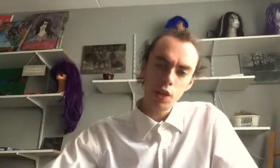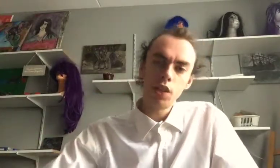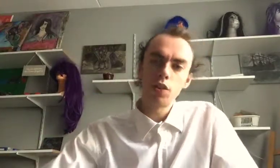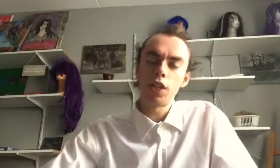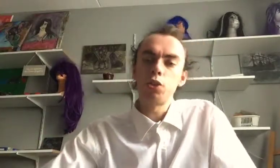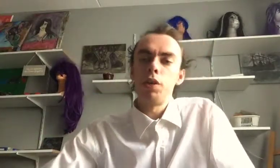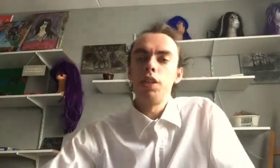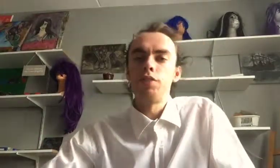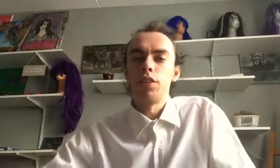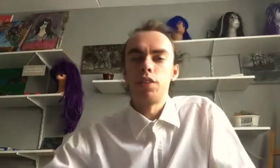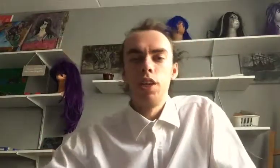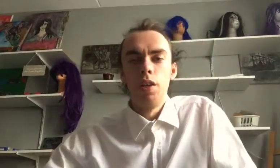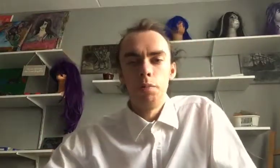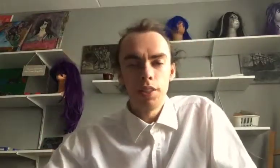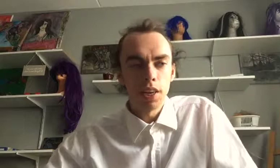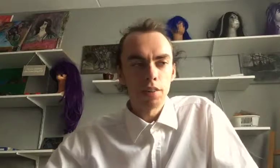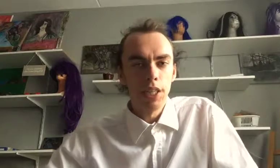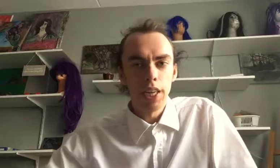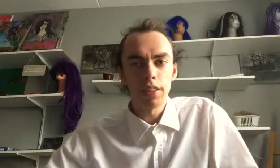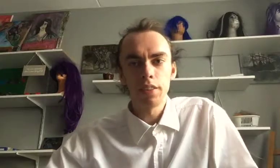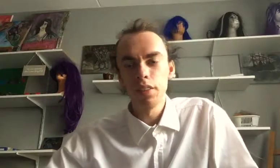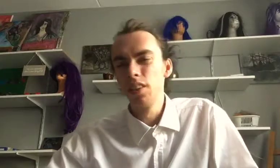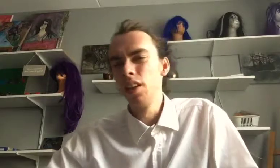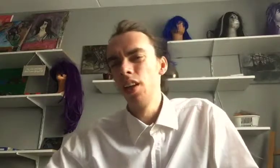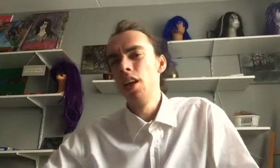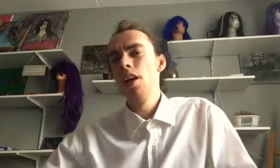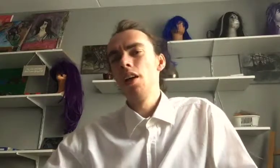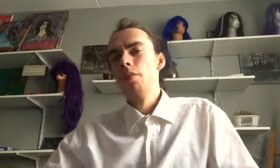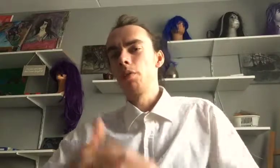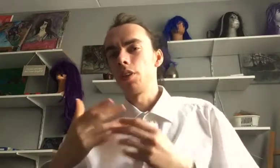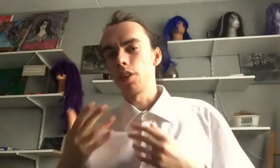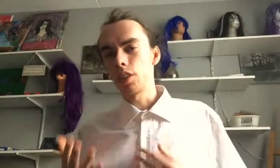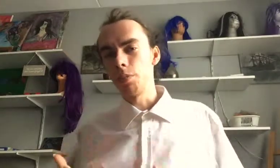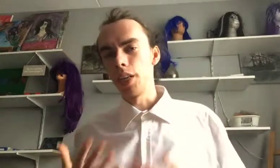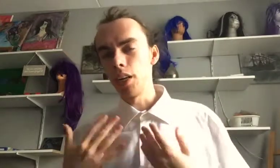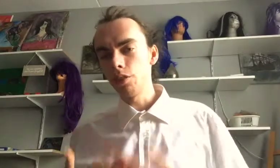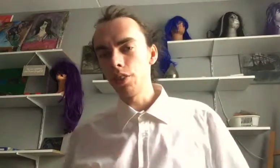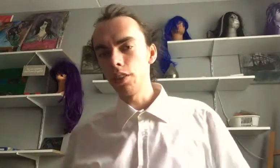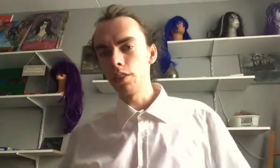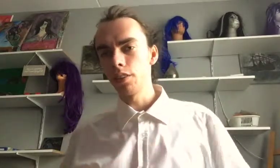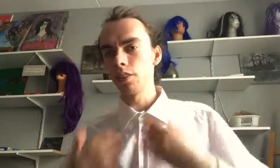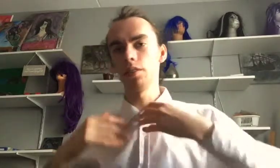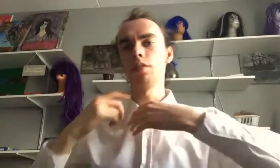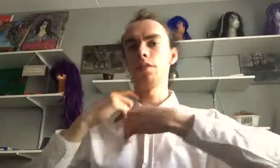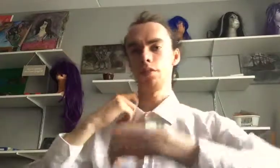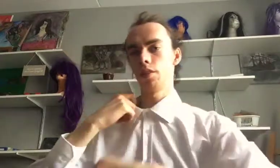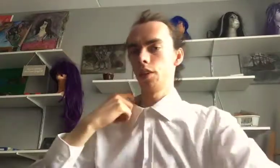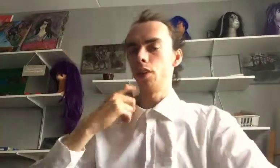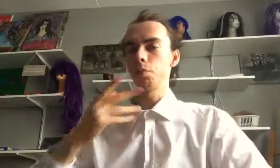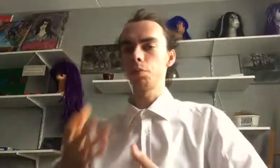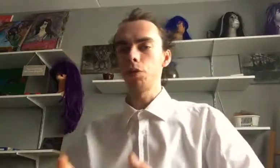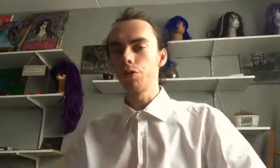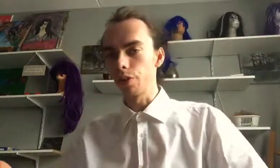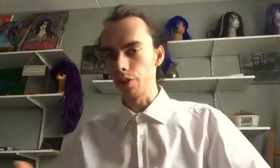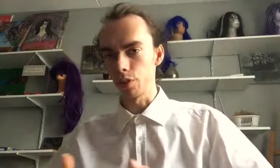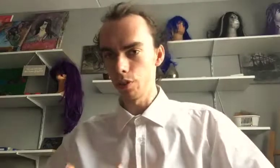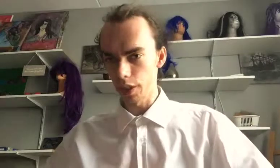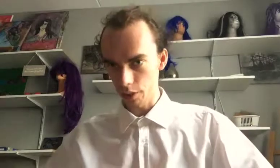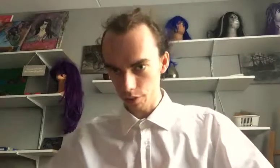to let you believe, that meat, dairy, and egg, products, being healthy, and optimal, for good health.